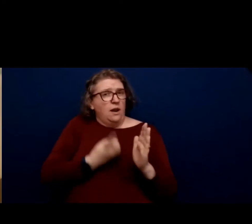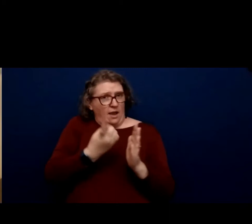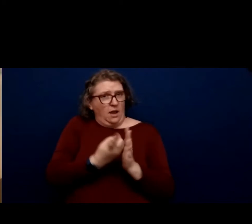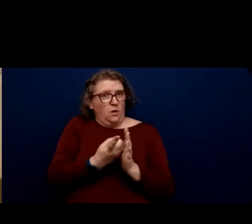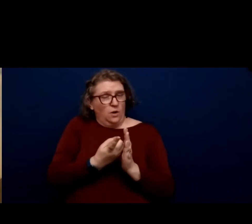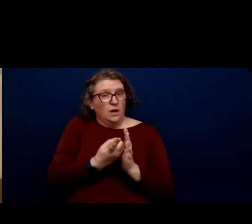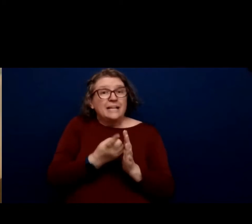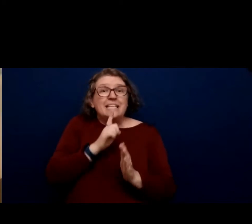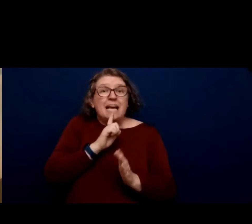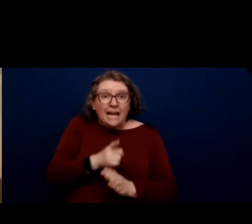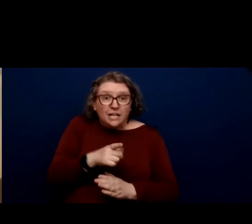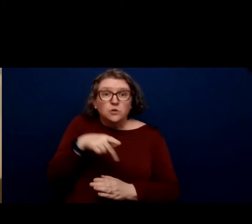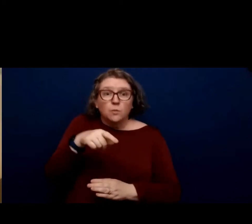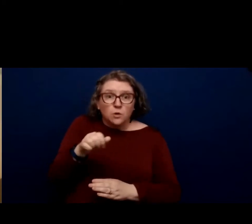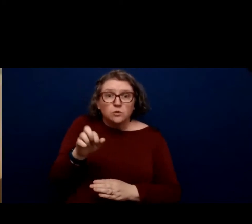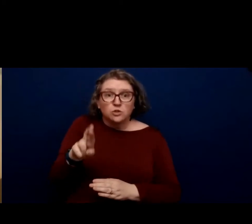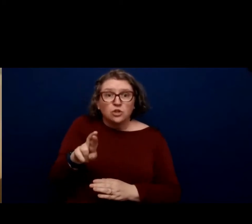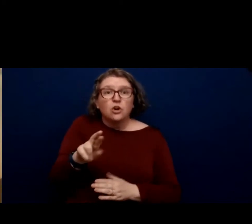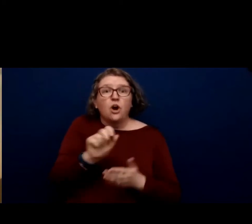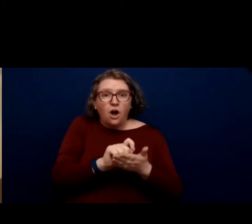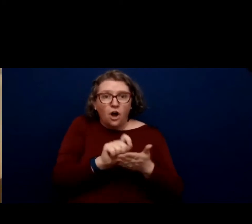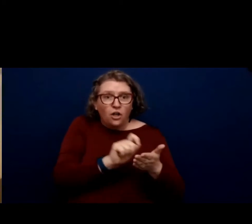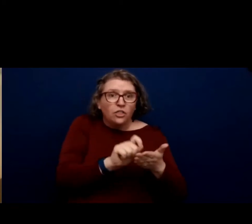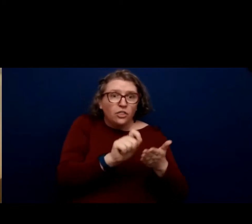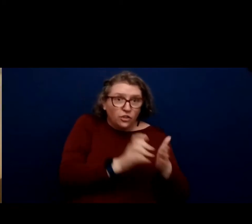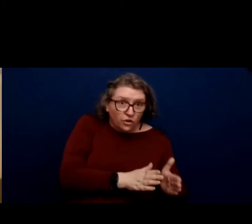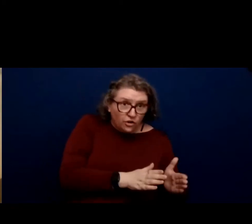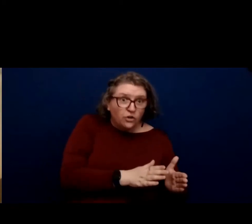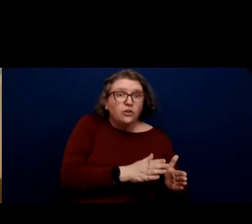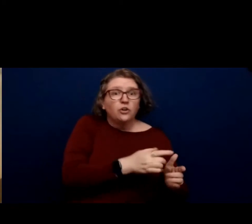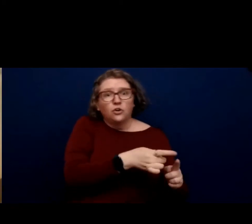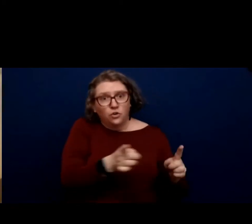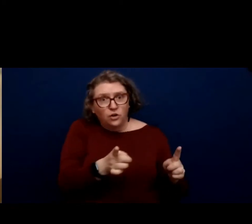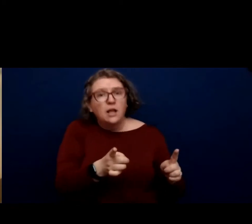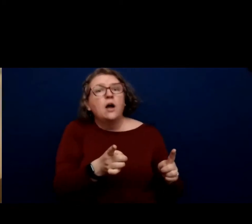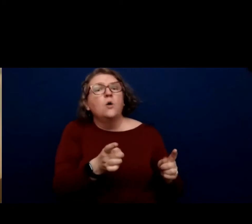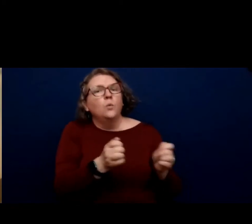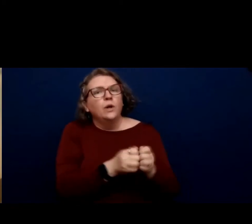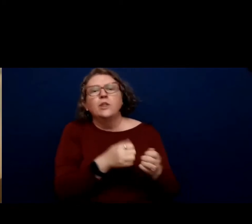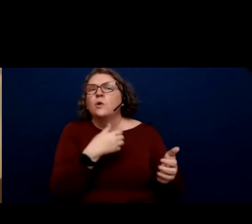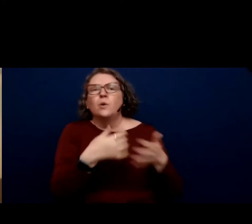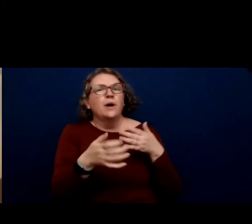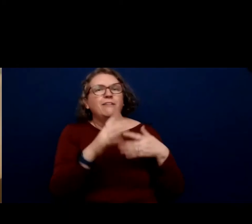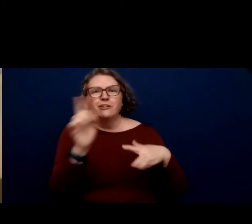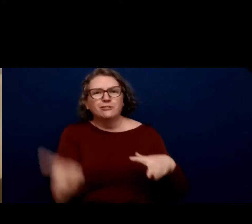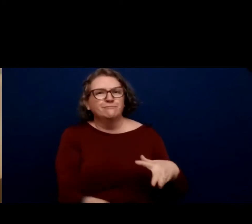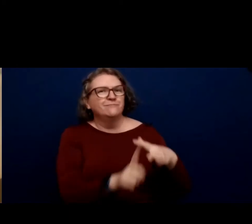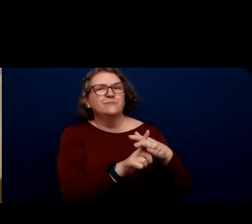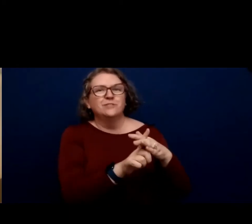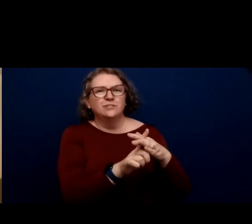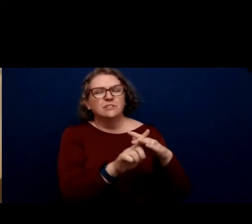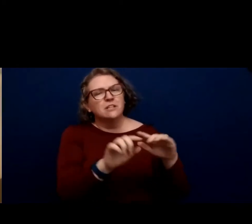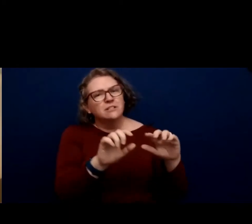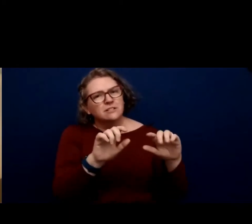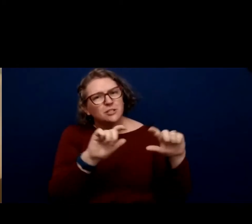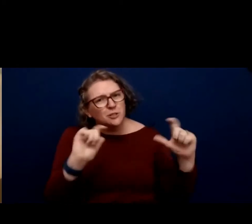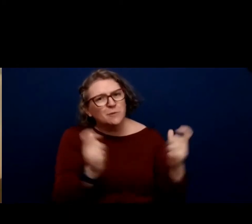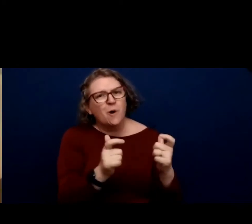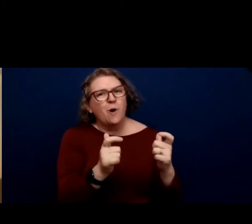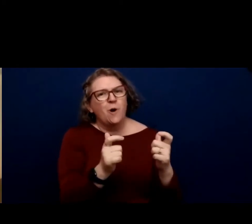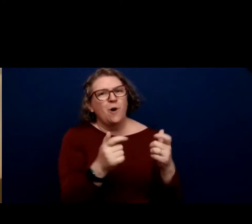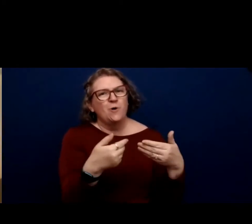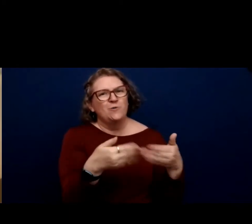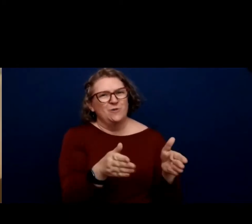author or authors with whoever chooses to visit in that kind of small room setting.